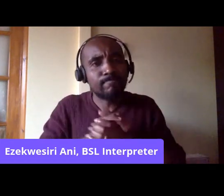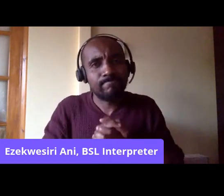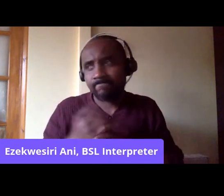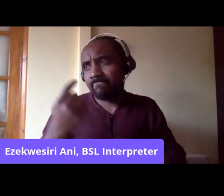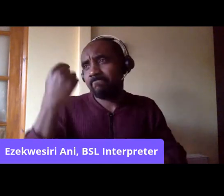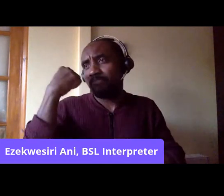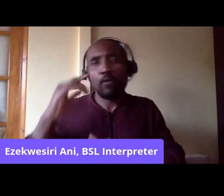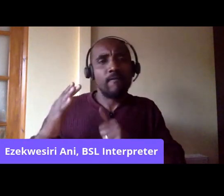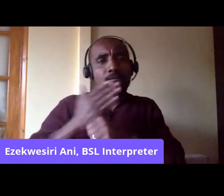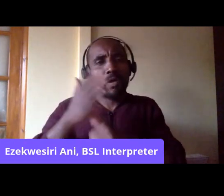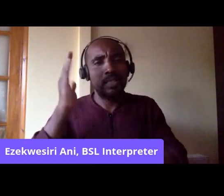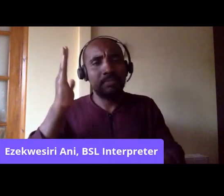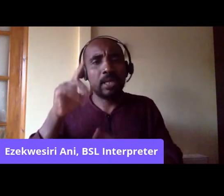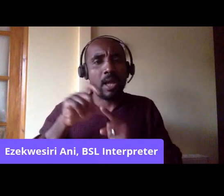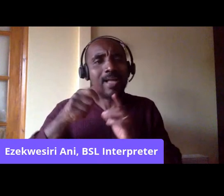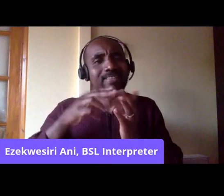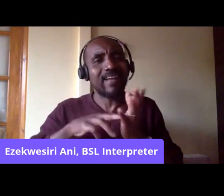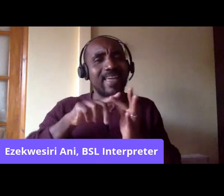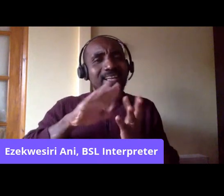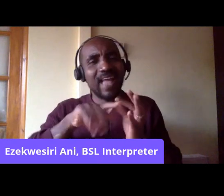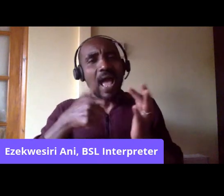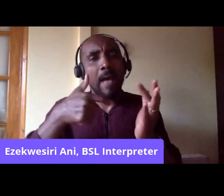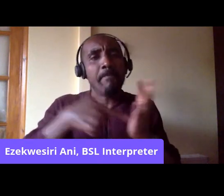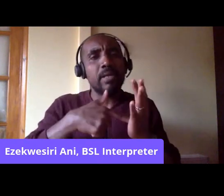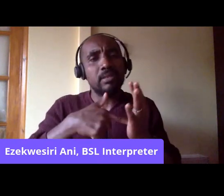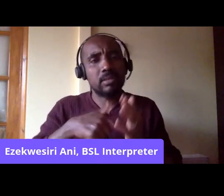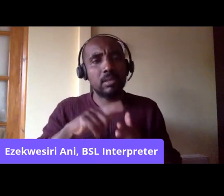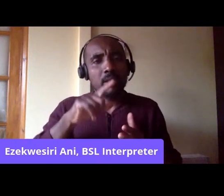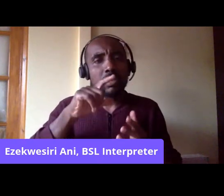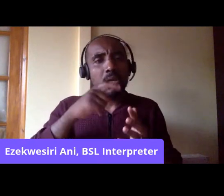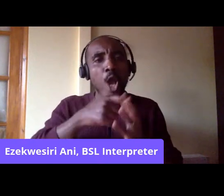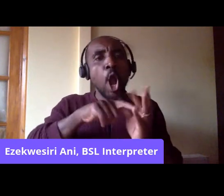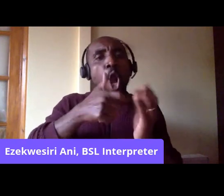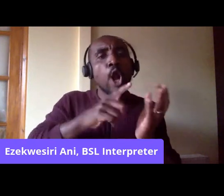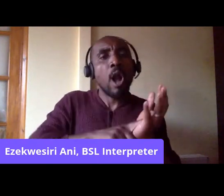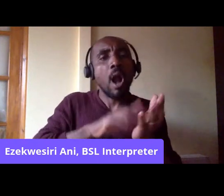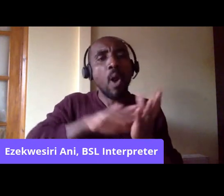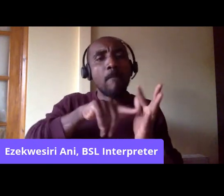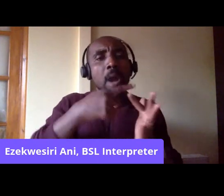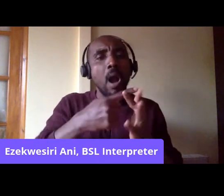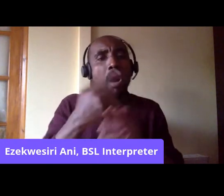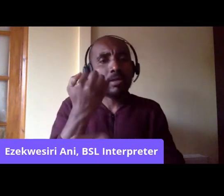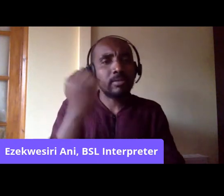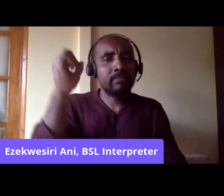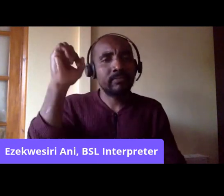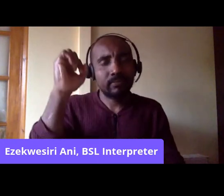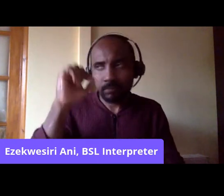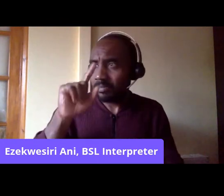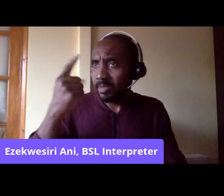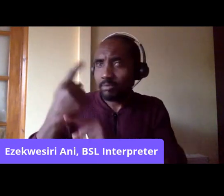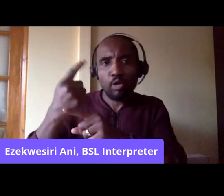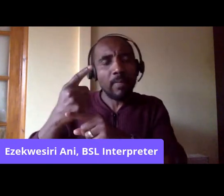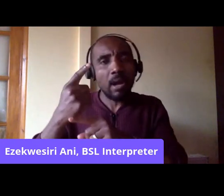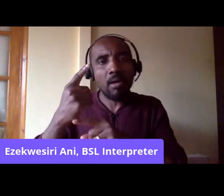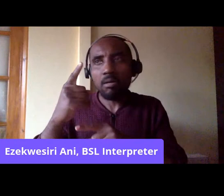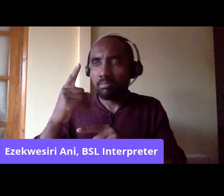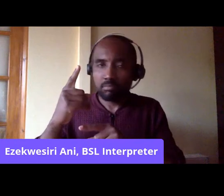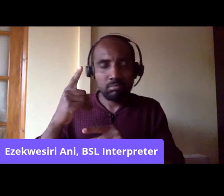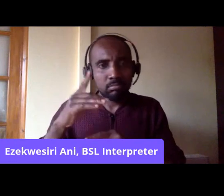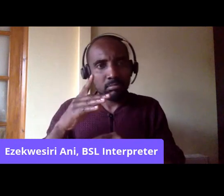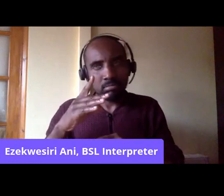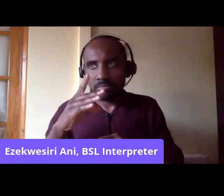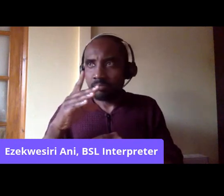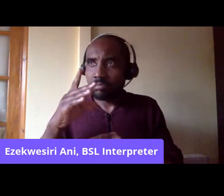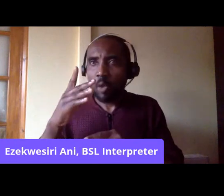was talking about in the beginning, Karl Marx. For Karl Marx, when he was talking about the anti-Irish sentiment among the working class, he wasn't talking about it